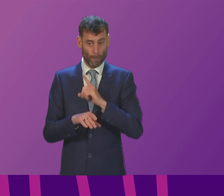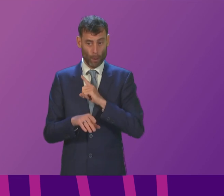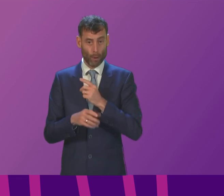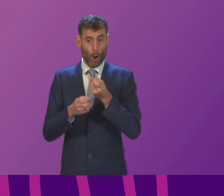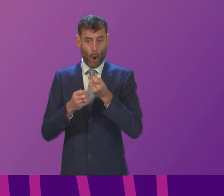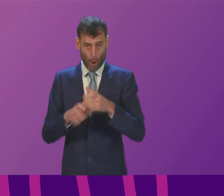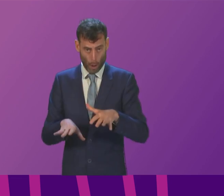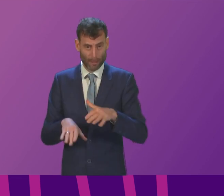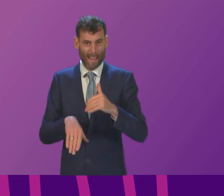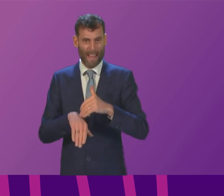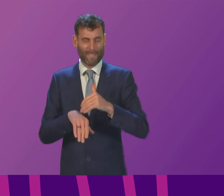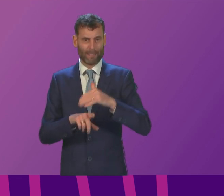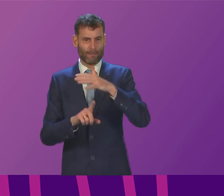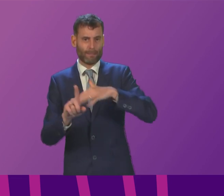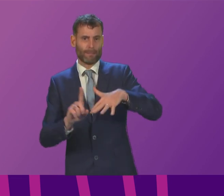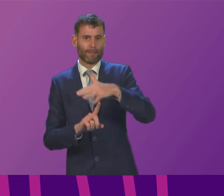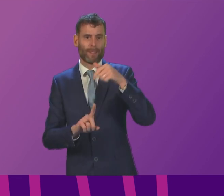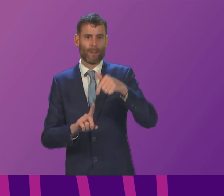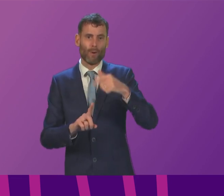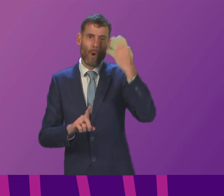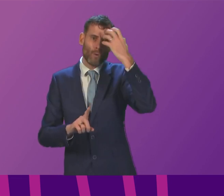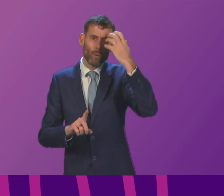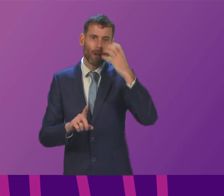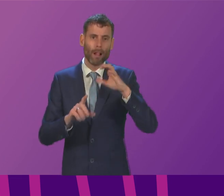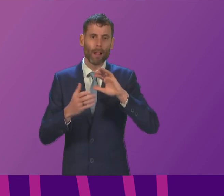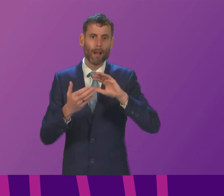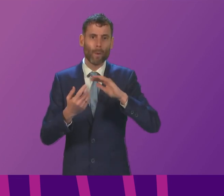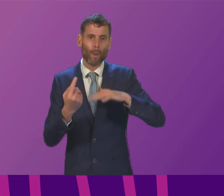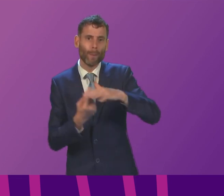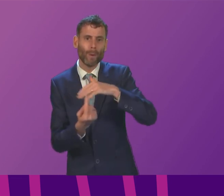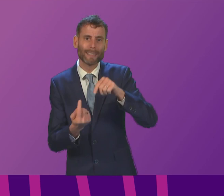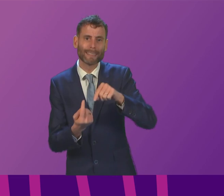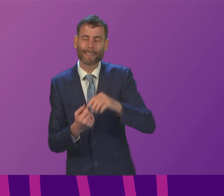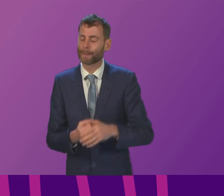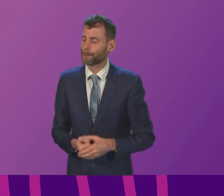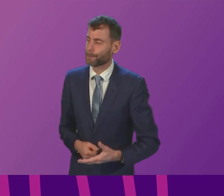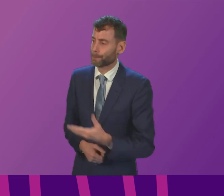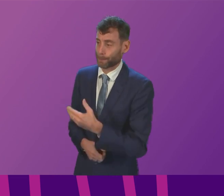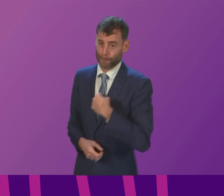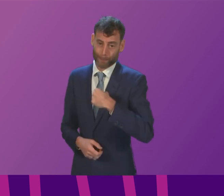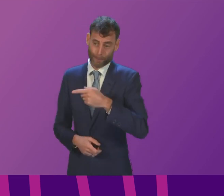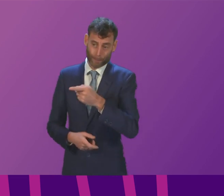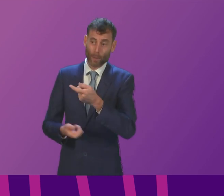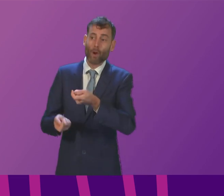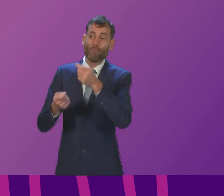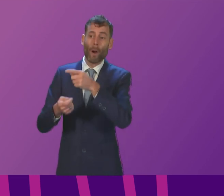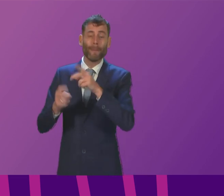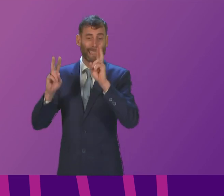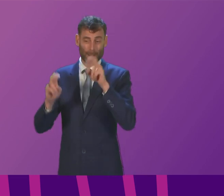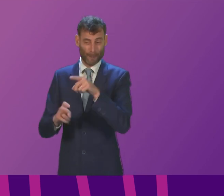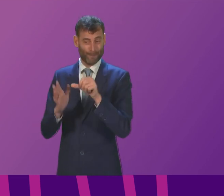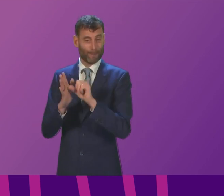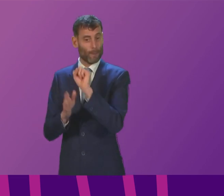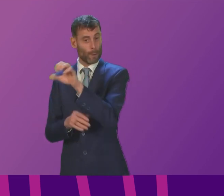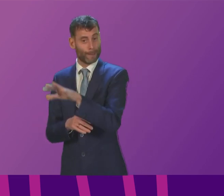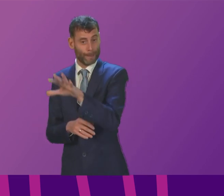First minister Well can I thank Eleanor Whittam for raising what I know is a very important constituency issue for her I was certainly concerned to